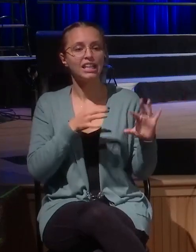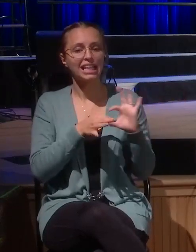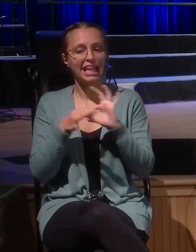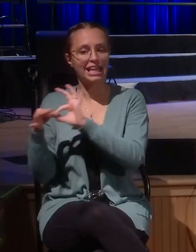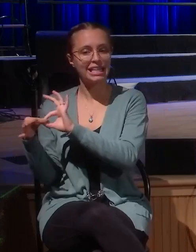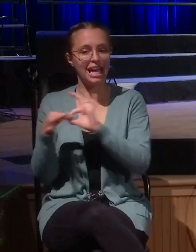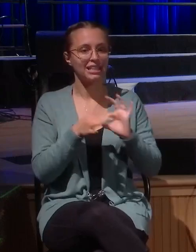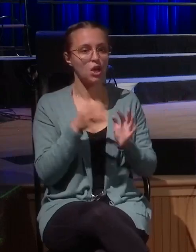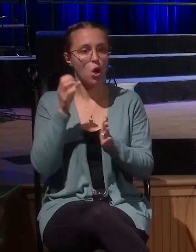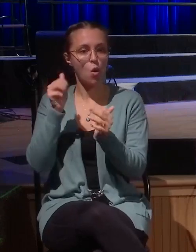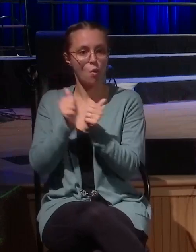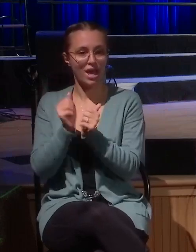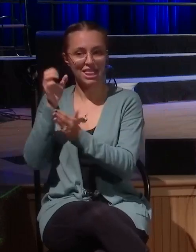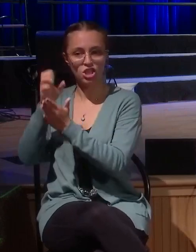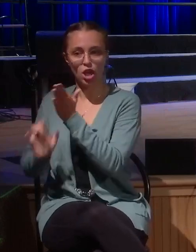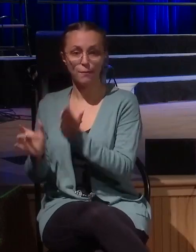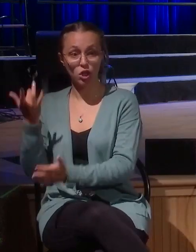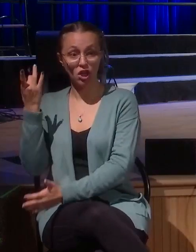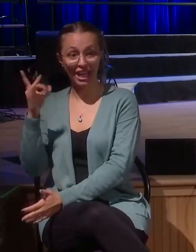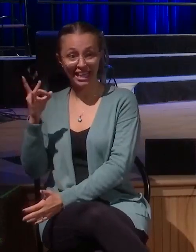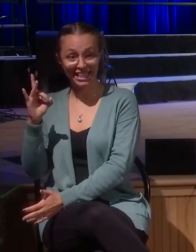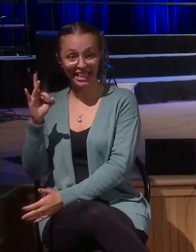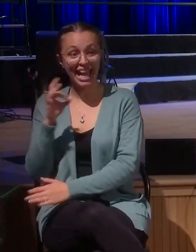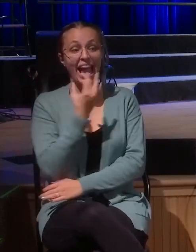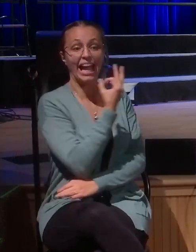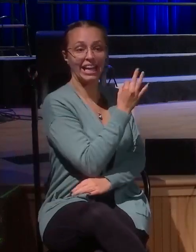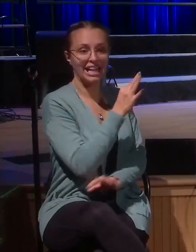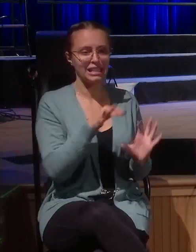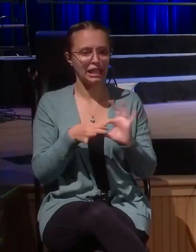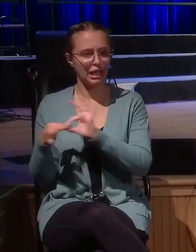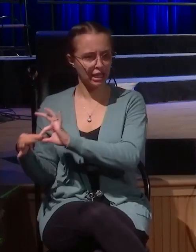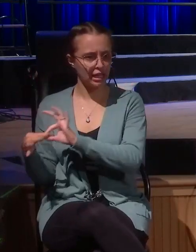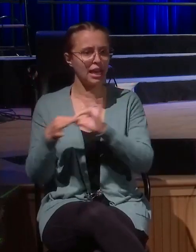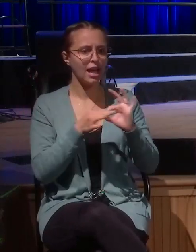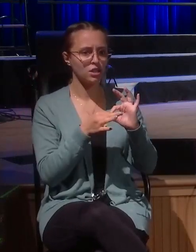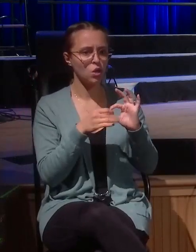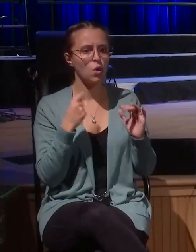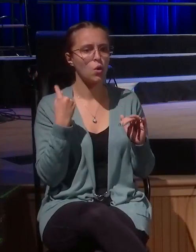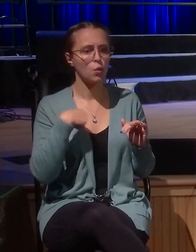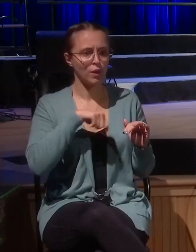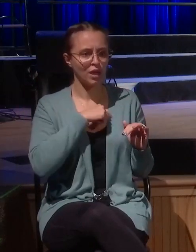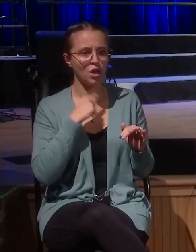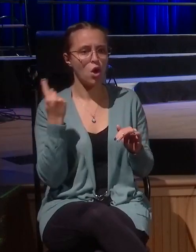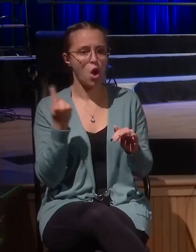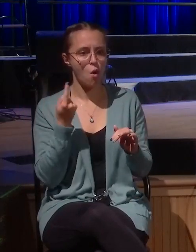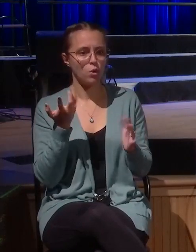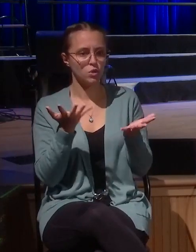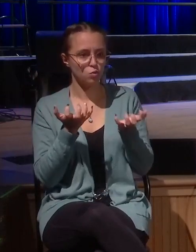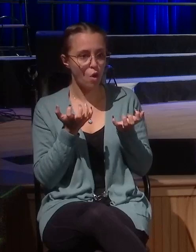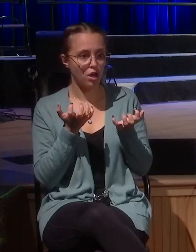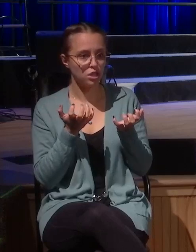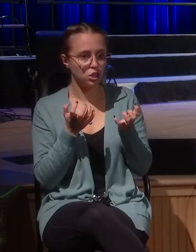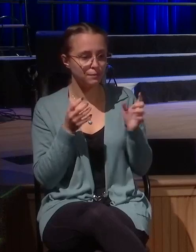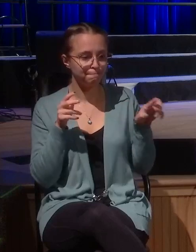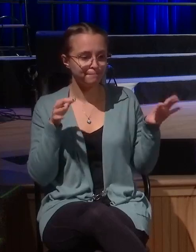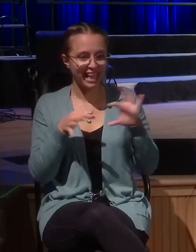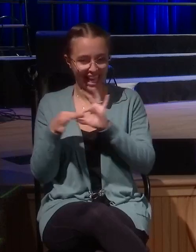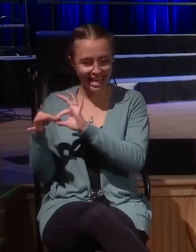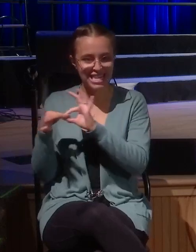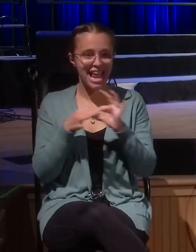happening in 19 and beyond. We always want to look at Scripture within the context of what's going on around us so we can answer the question, who is Jesus, where